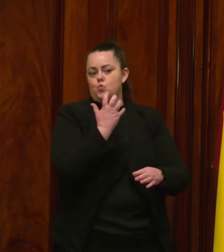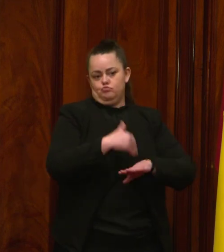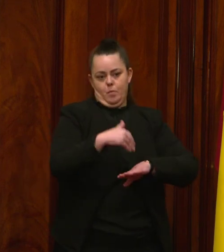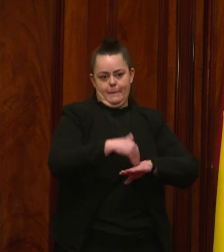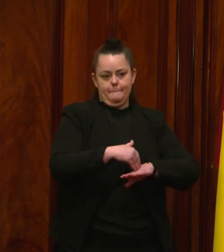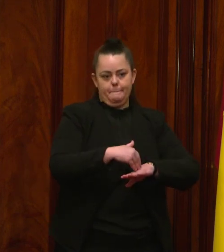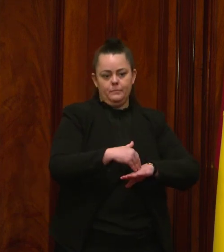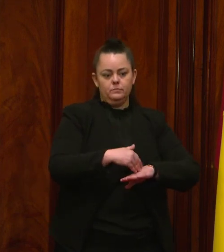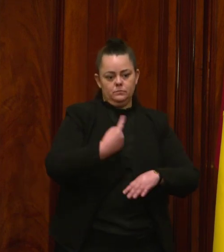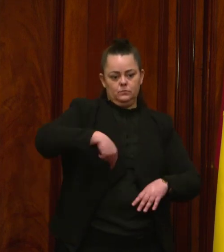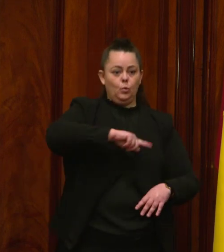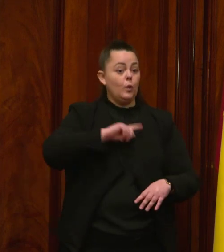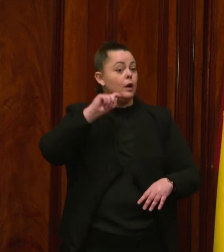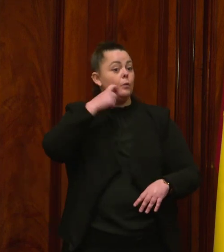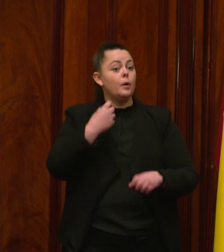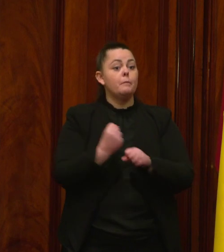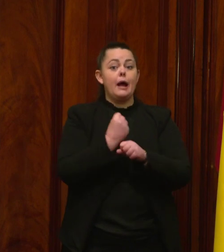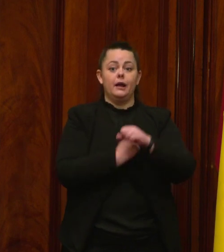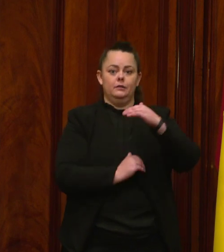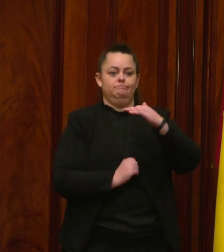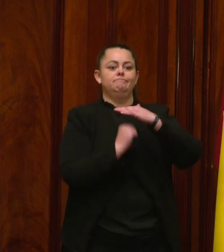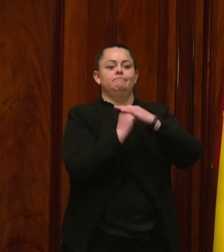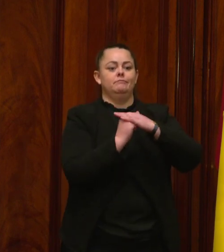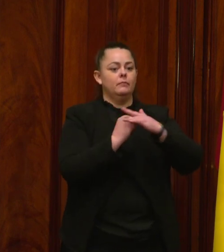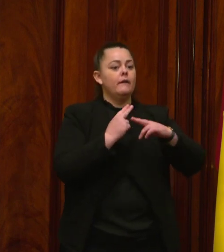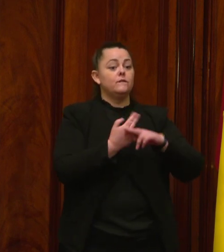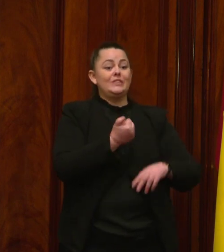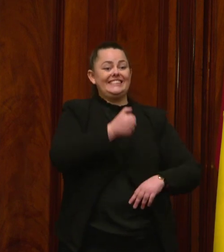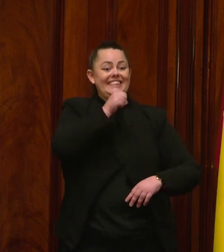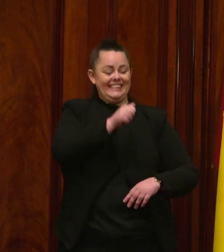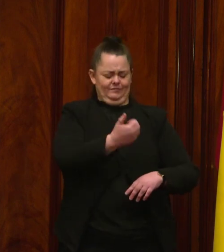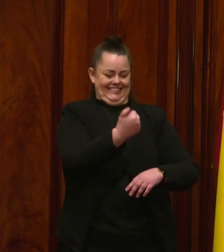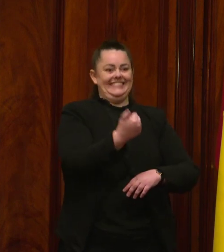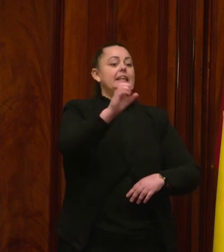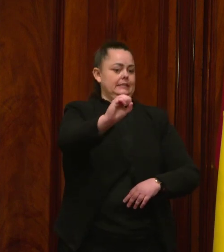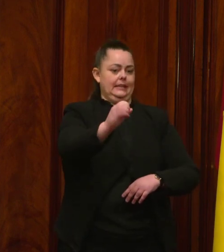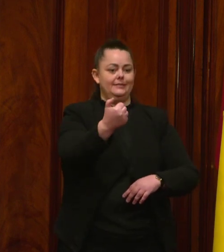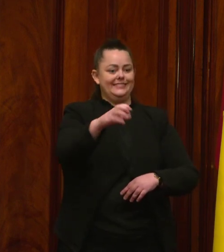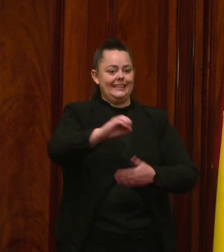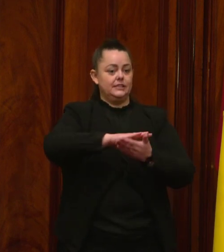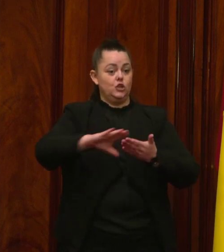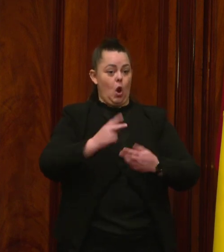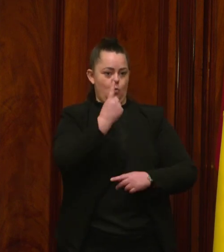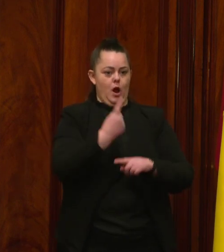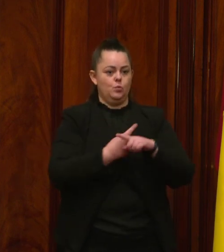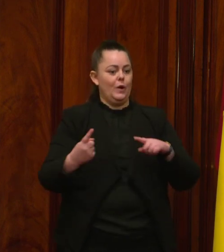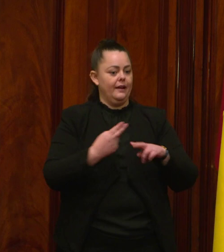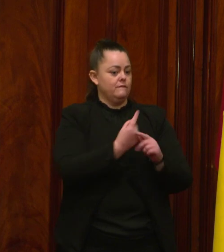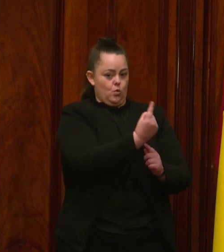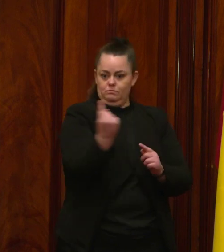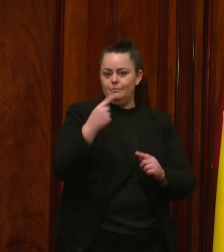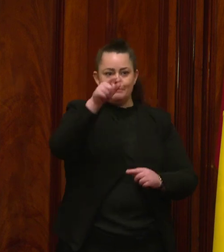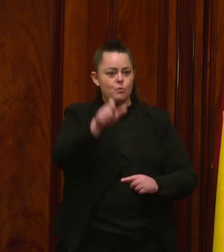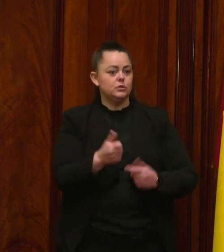includes a two-year cap of $60 a week for Sydney motorists. It also includes ensuring that the Sydney Harbour Bridge and Harbour